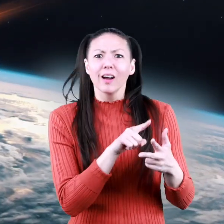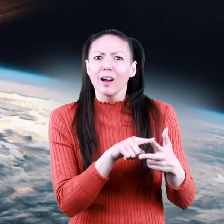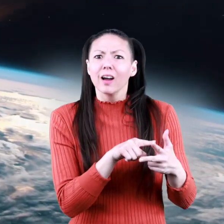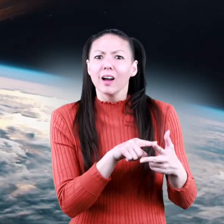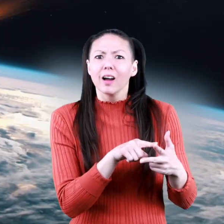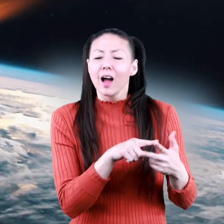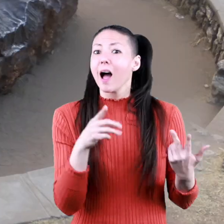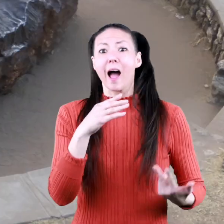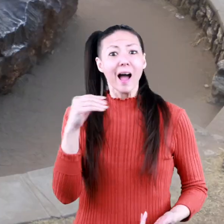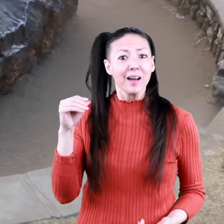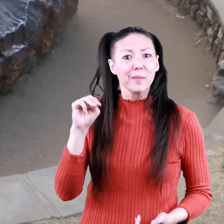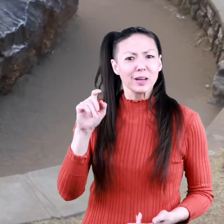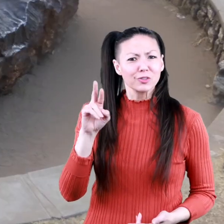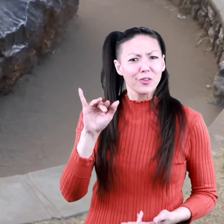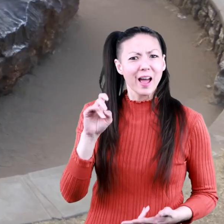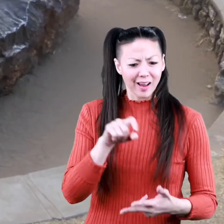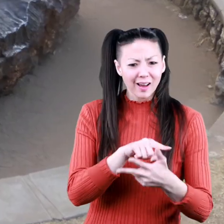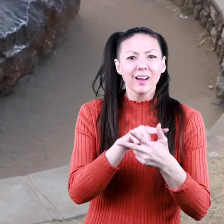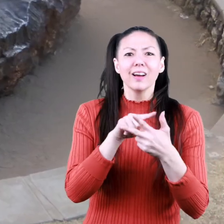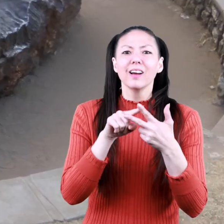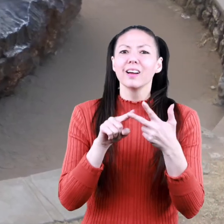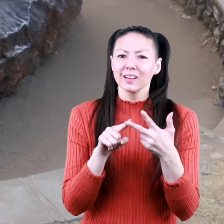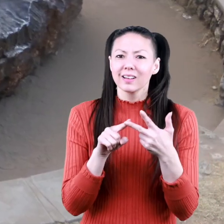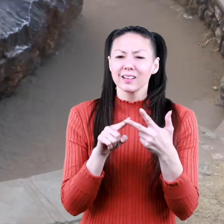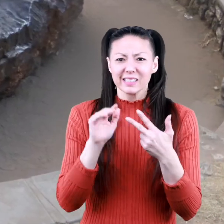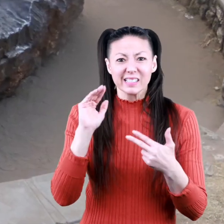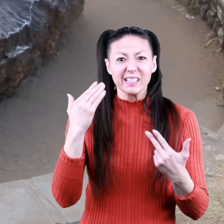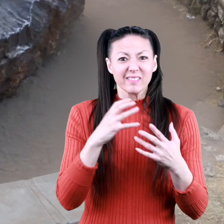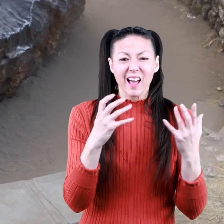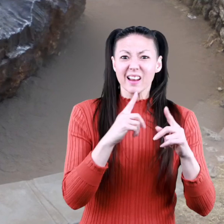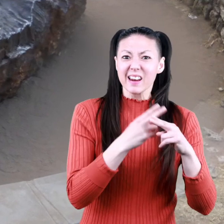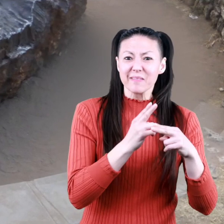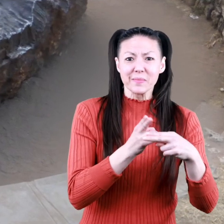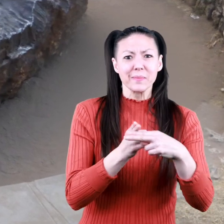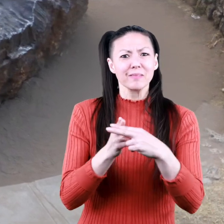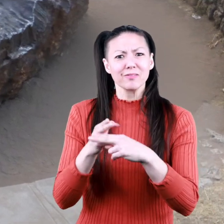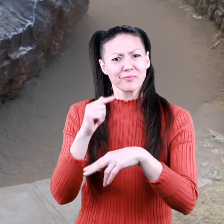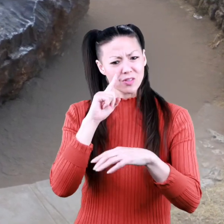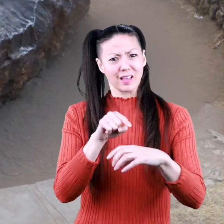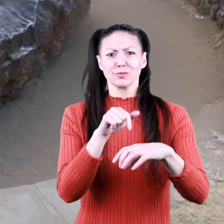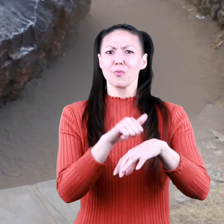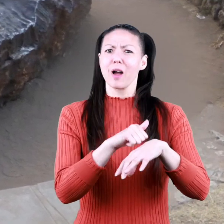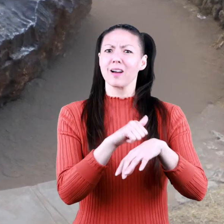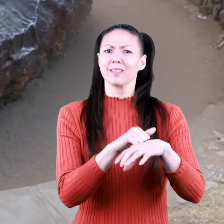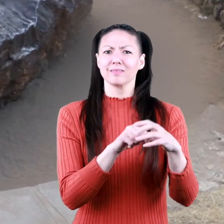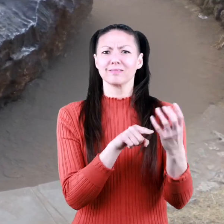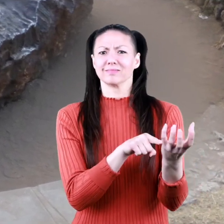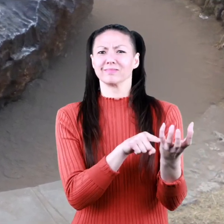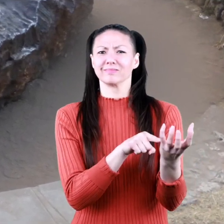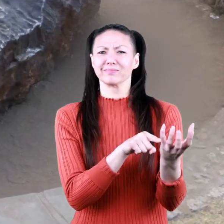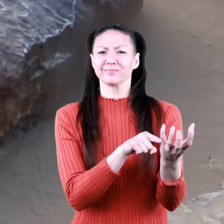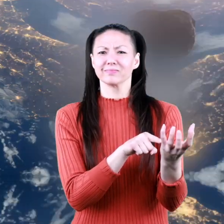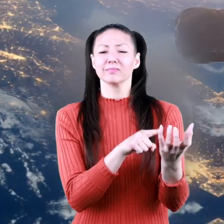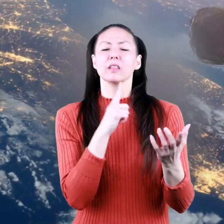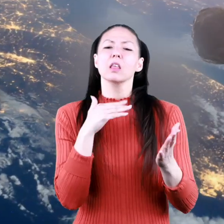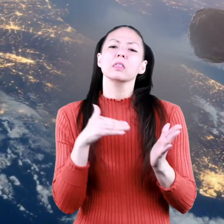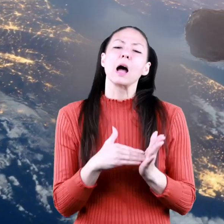and meteorite sure seems like a lot of names for one rock to have. Thousands of